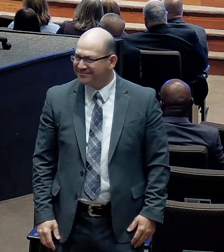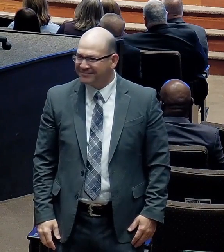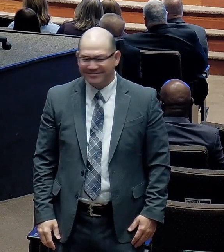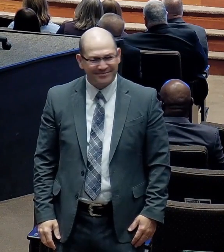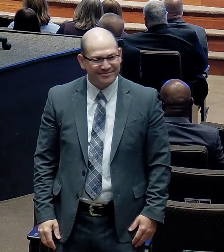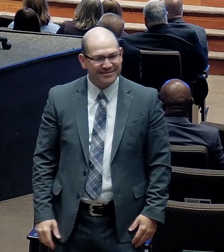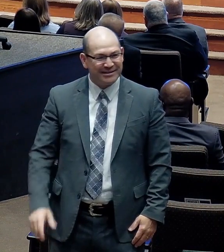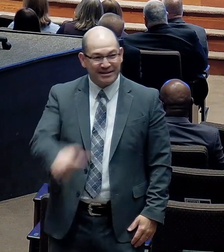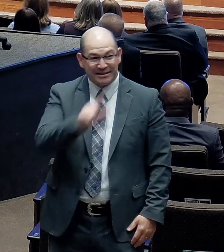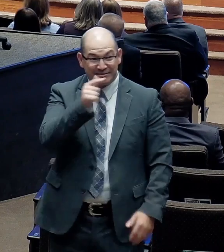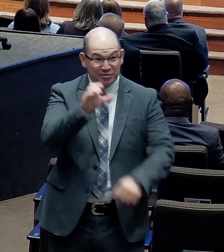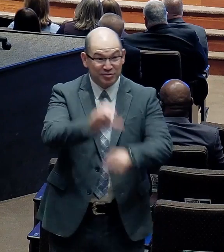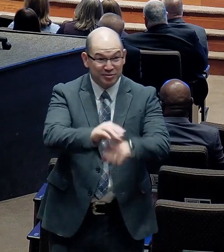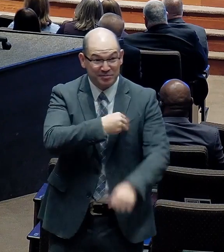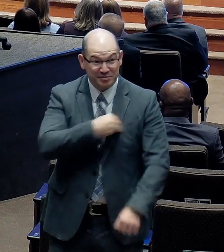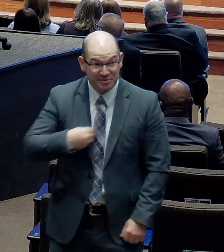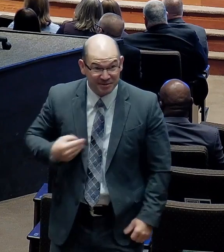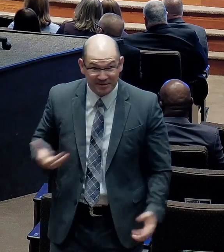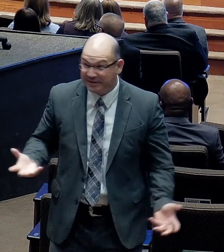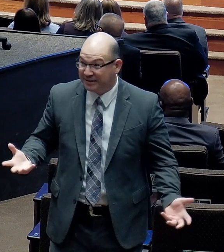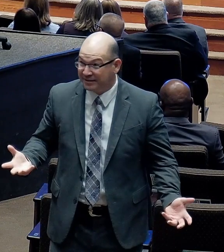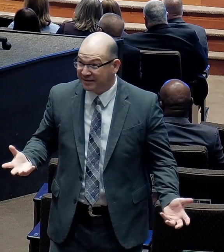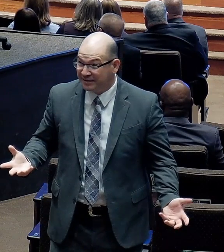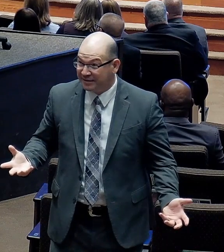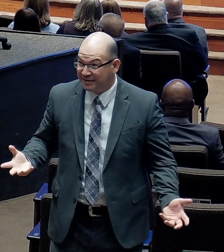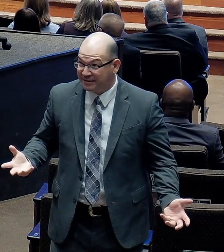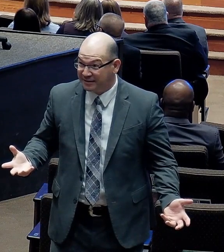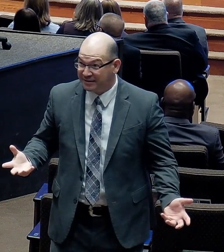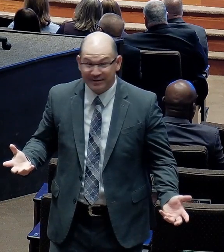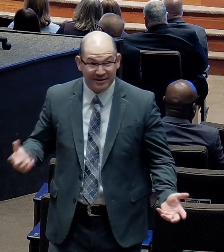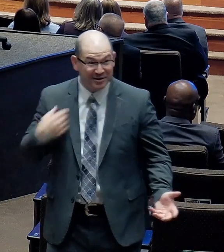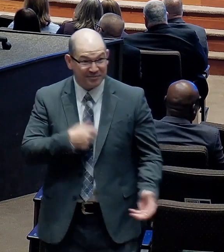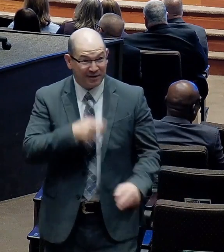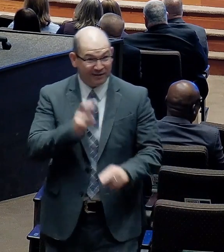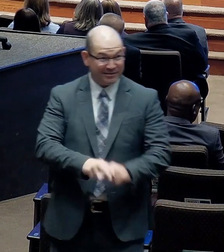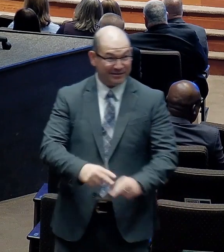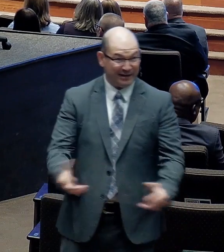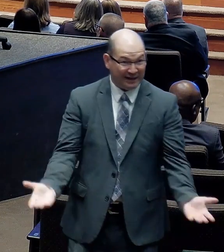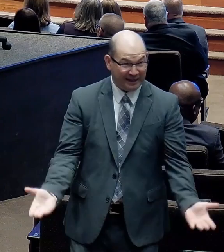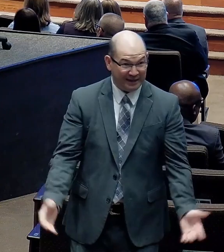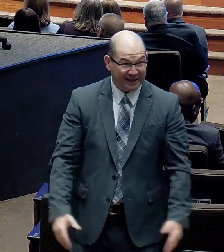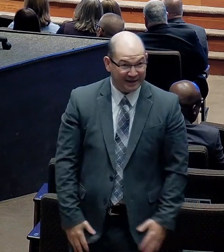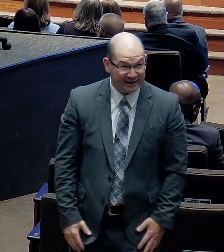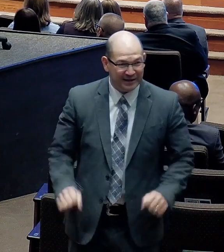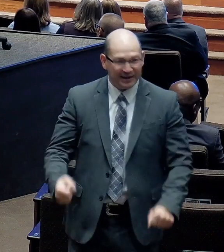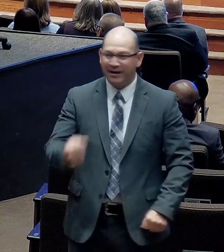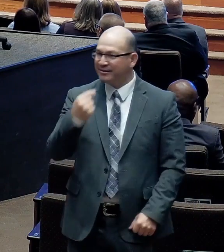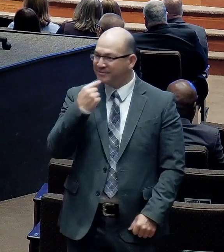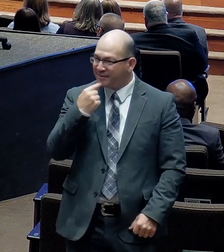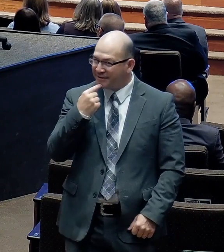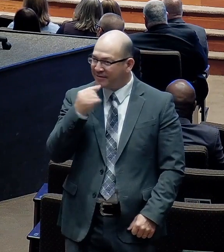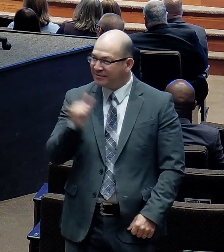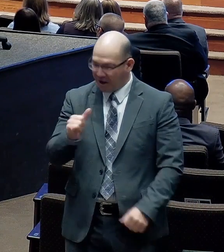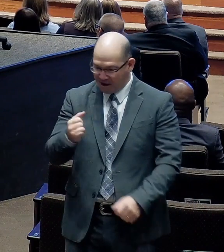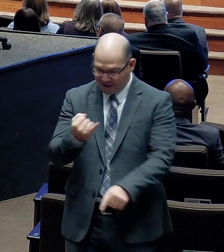Church. As we sat here this morning, And we can say, The Lord hath done